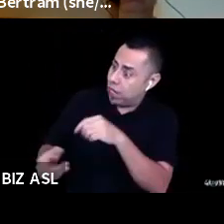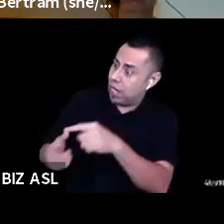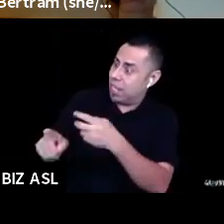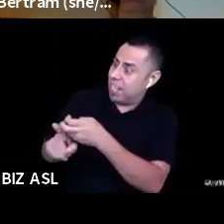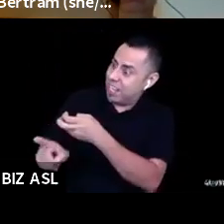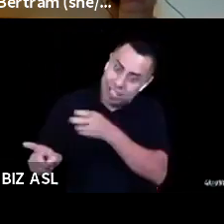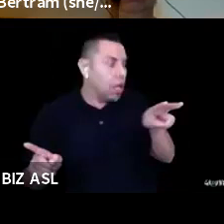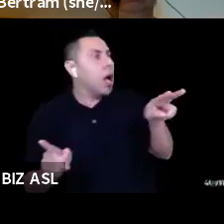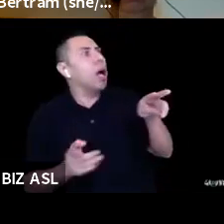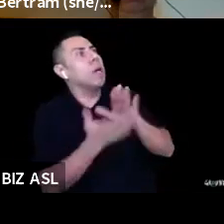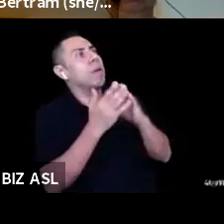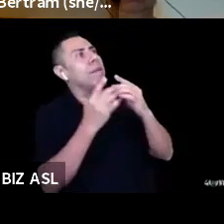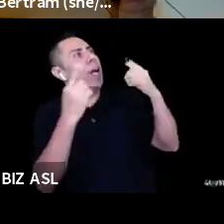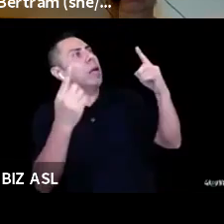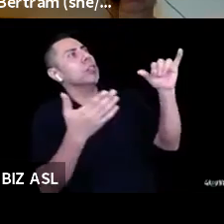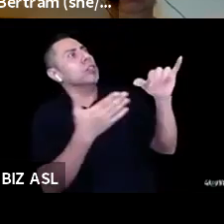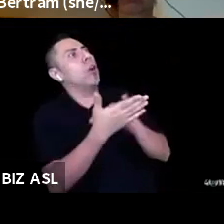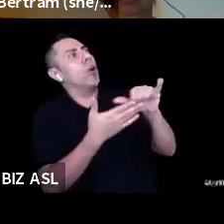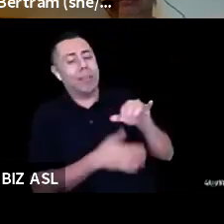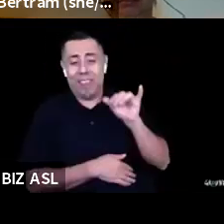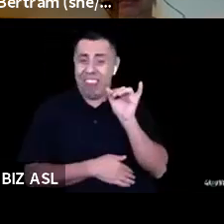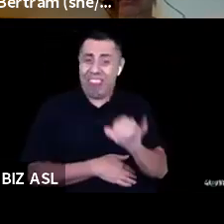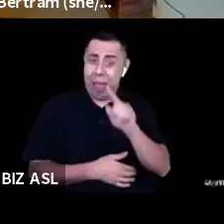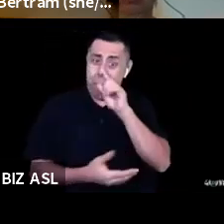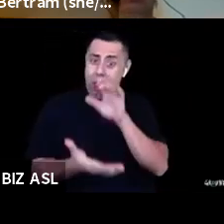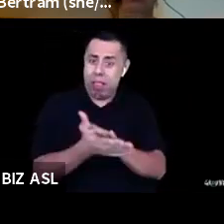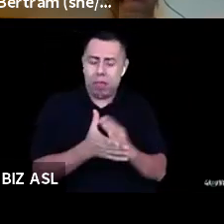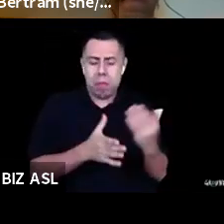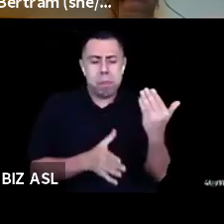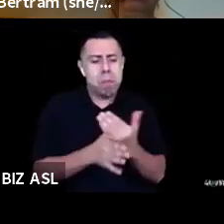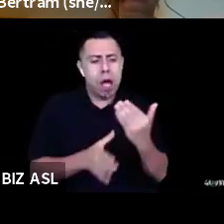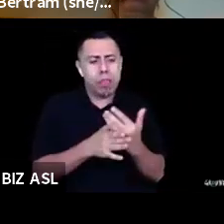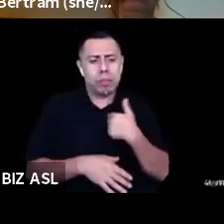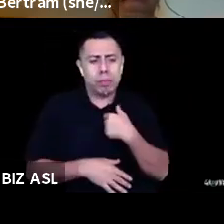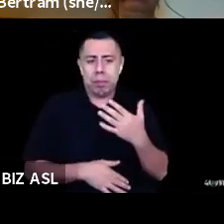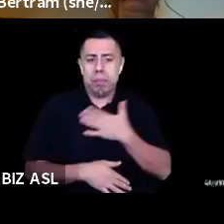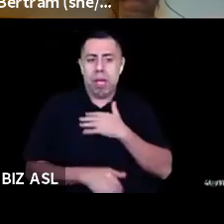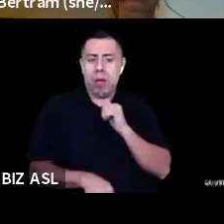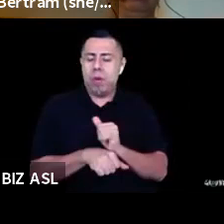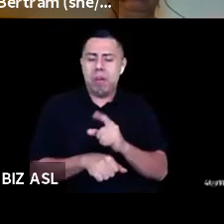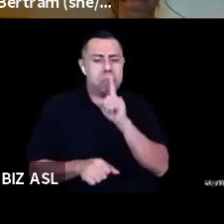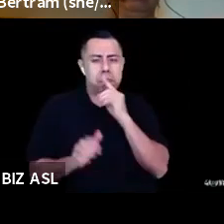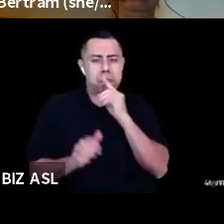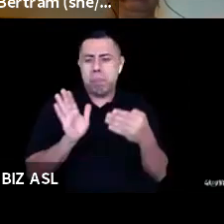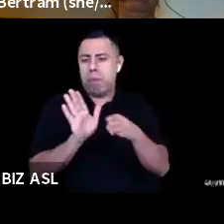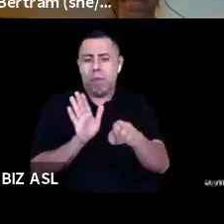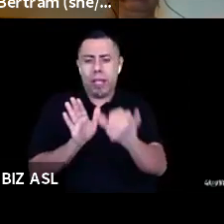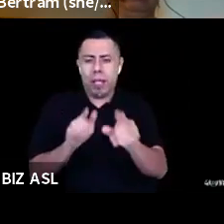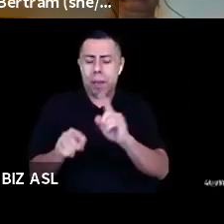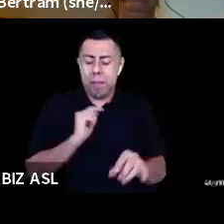appealed to me. so I, most of my work doesn't reflect that, but it's something that I feel like is a, this is a good moment